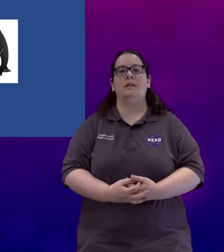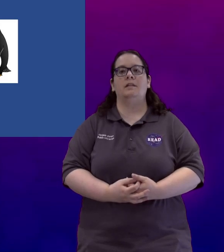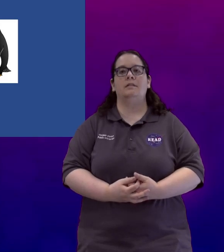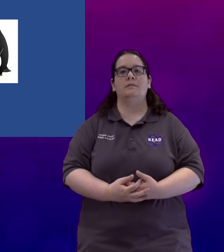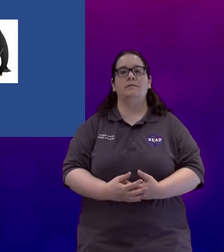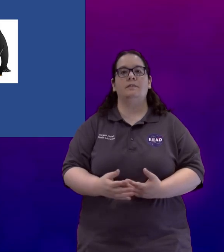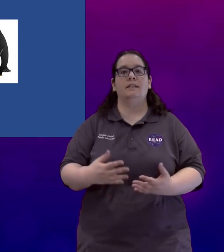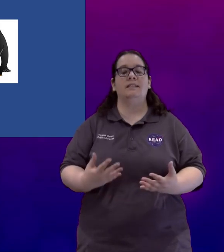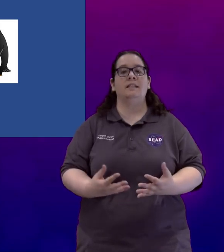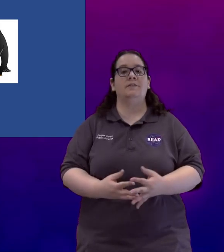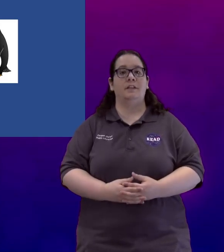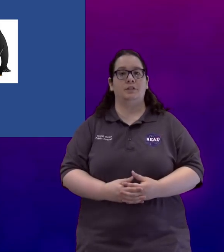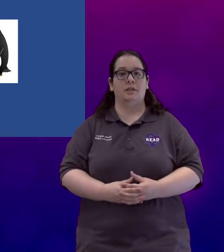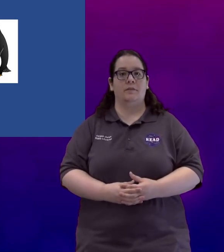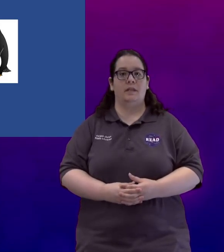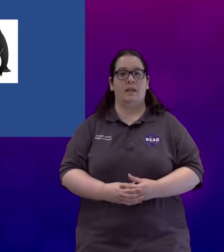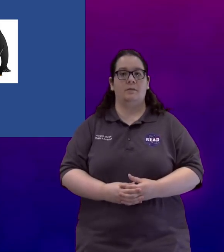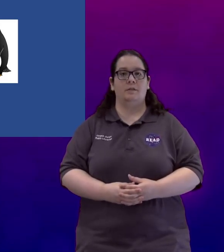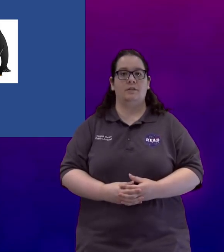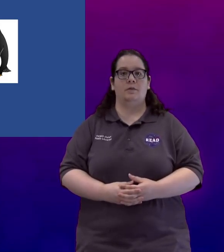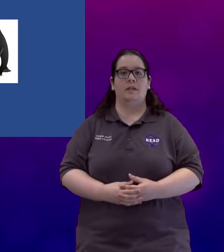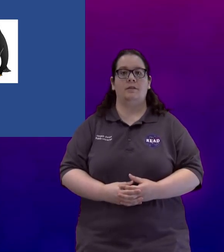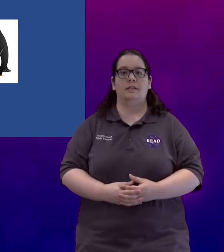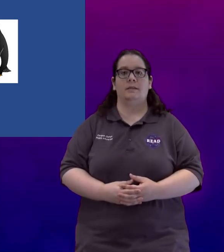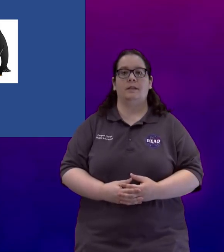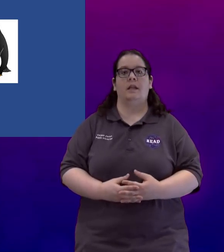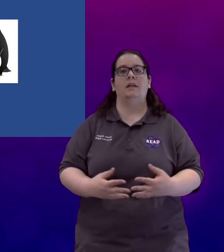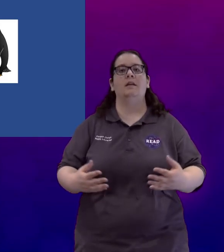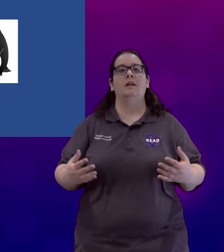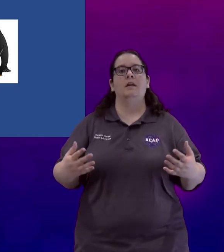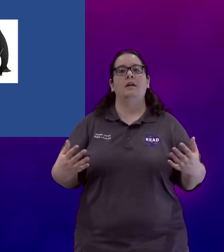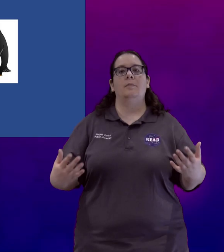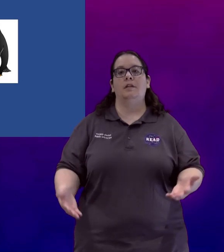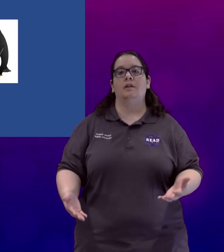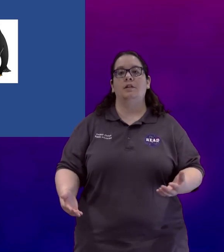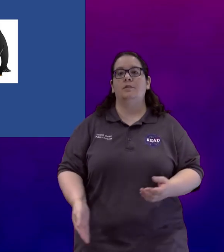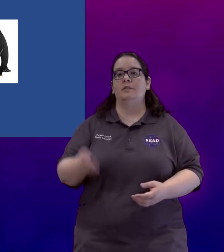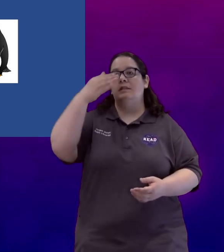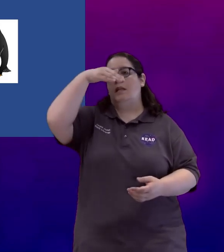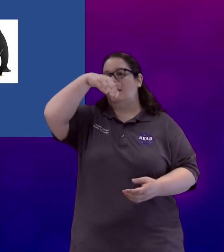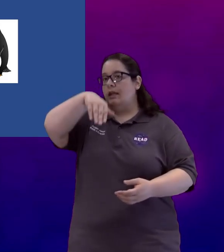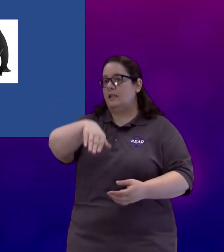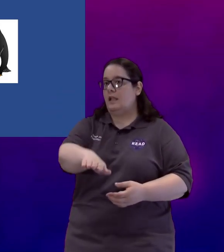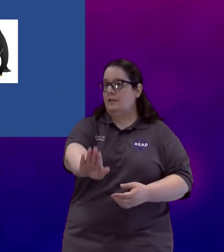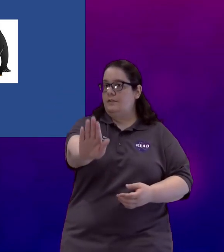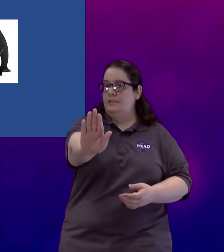very distinct feature of the animals. So whether it's something like a big long nose like an elephant